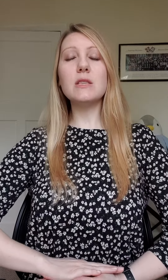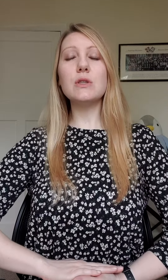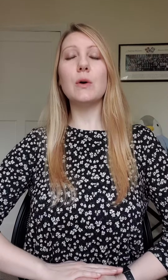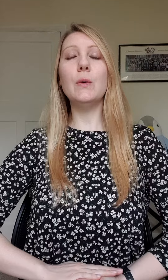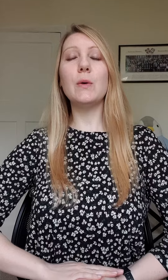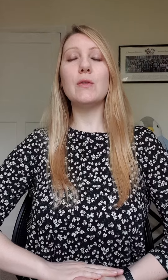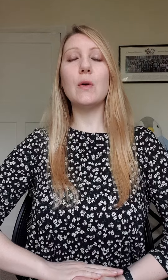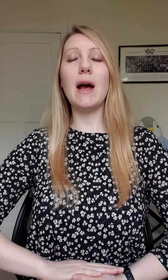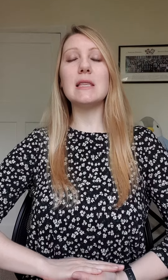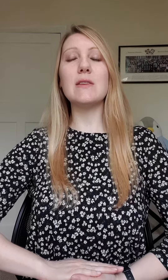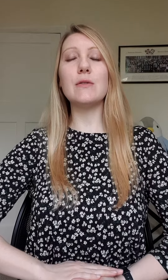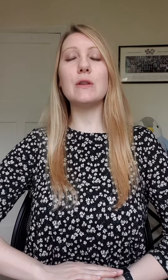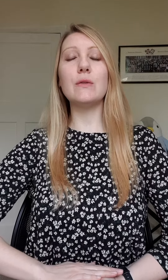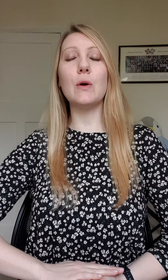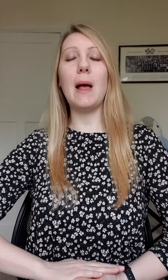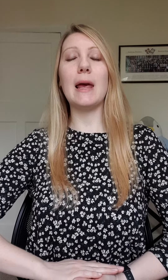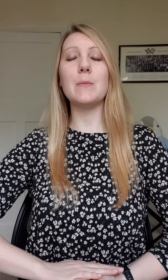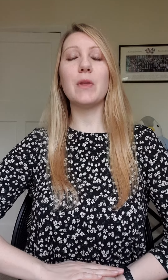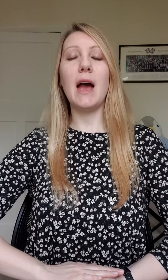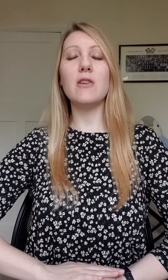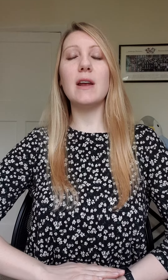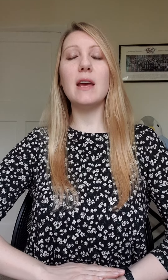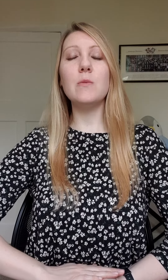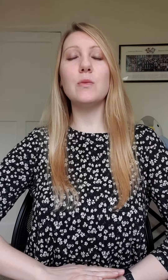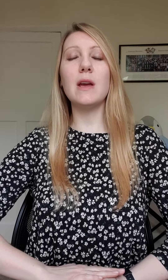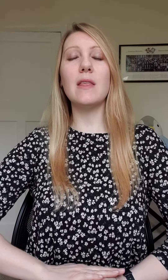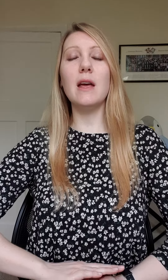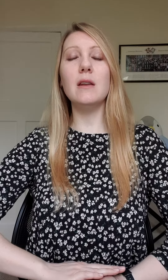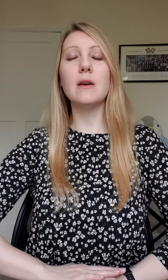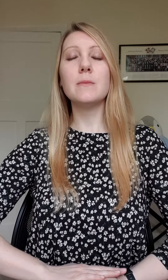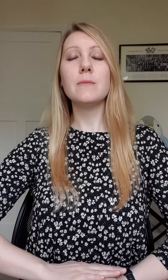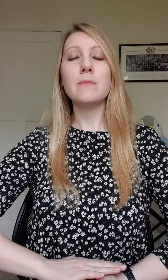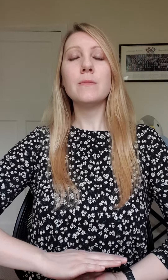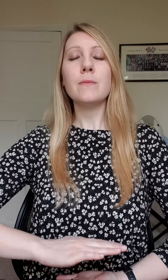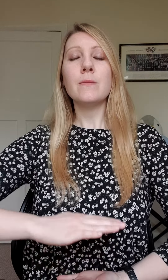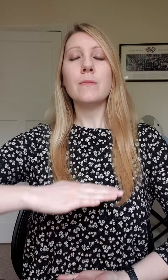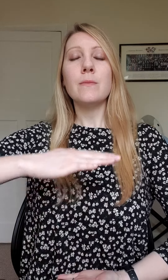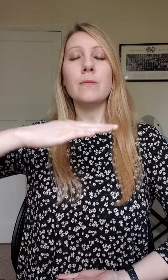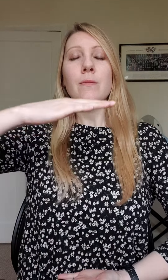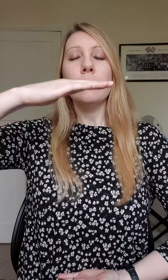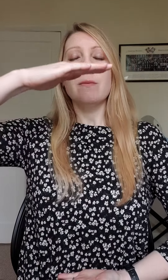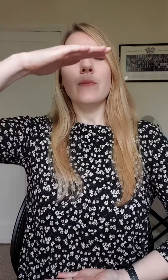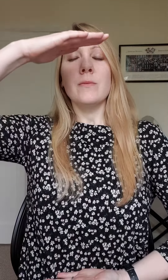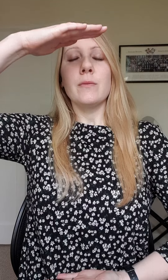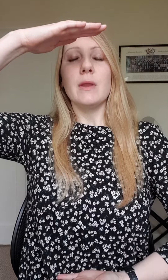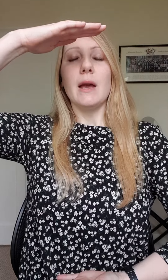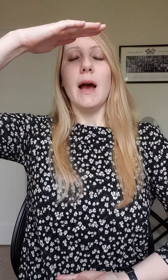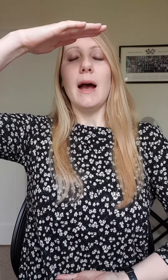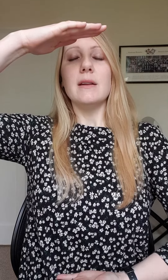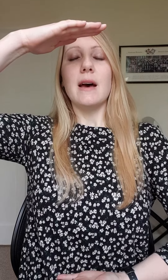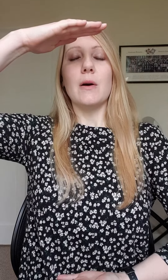and tall with your hands in front of your belly. Are you ready? And breathe in and out.